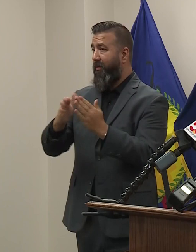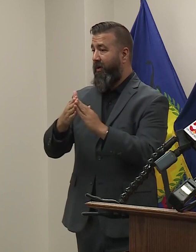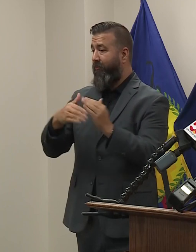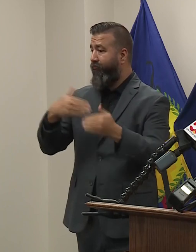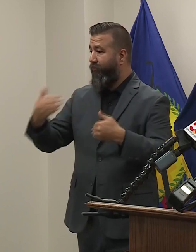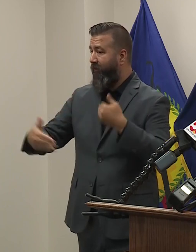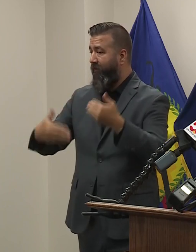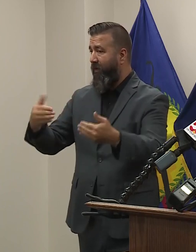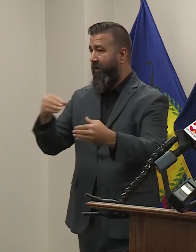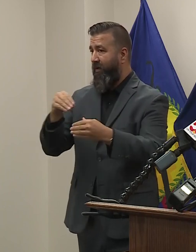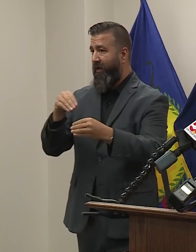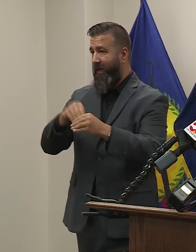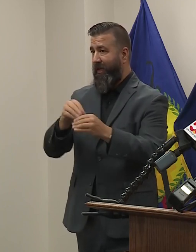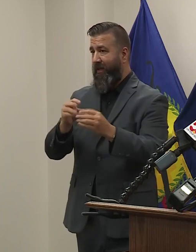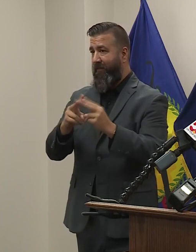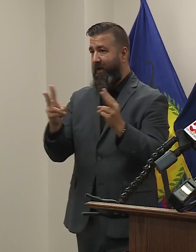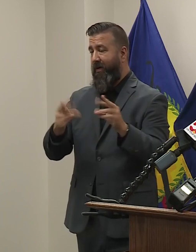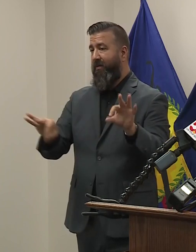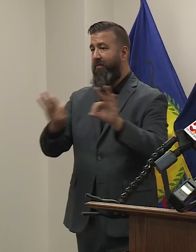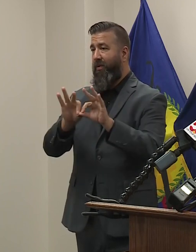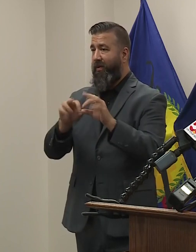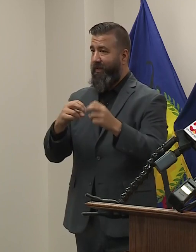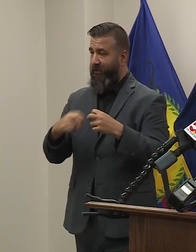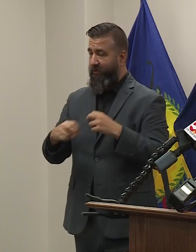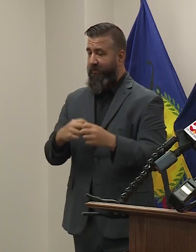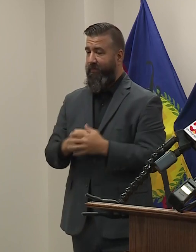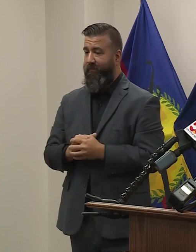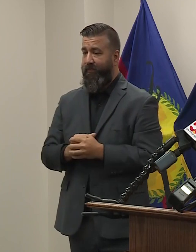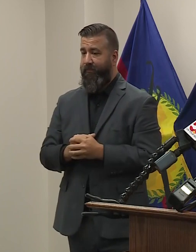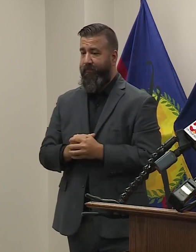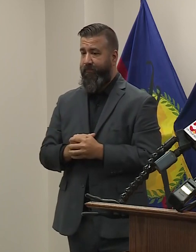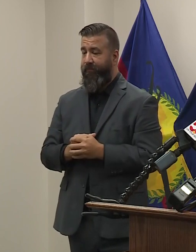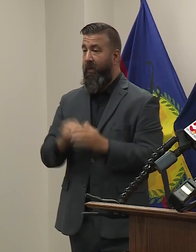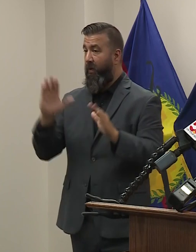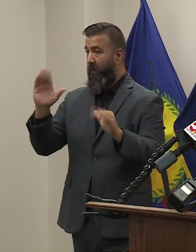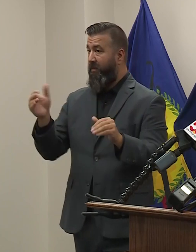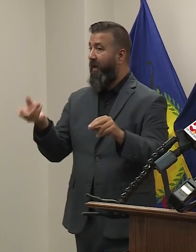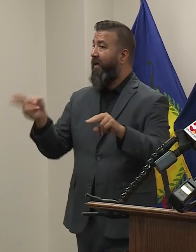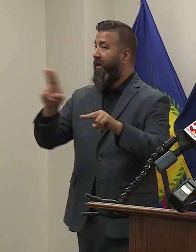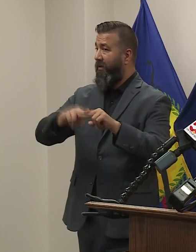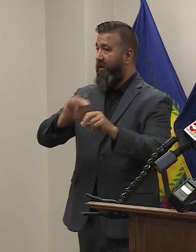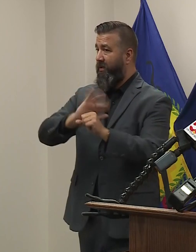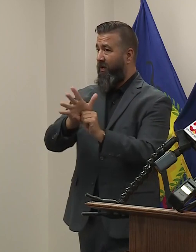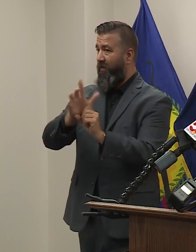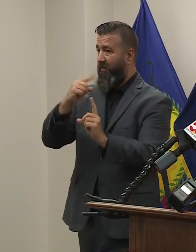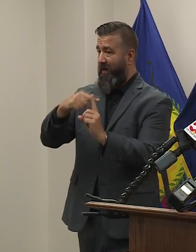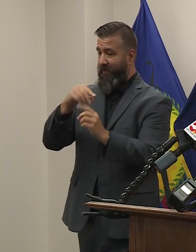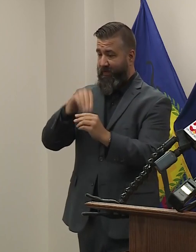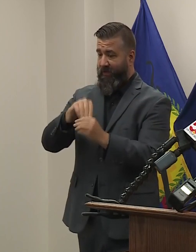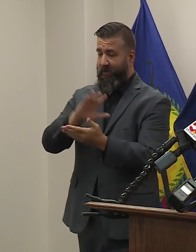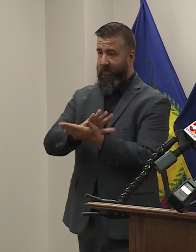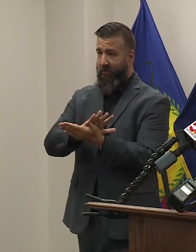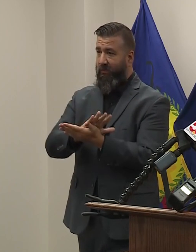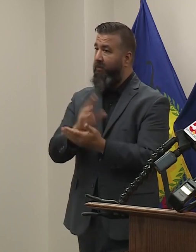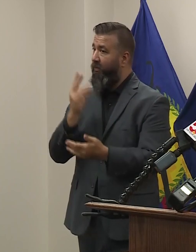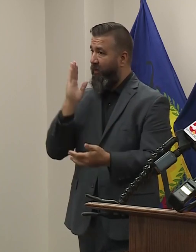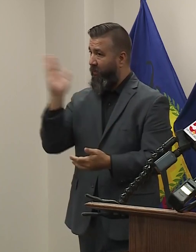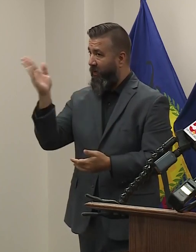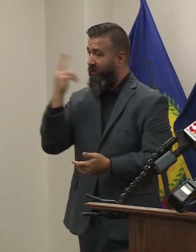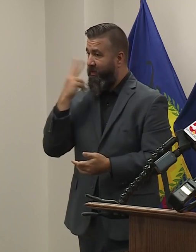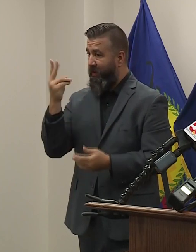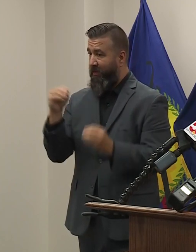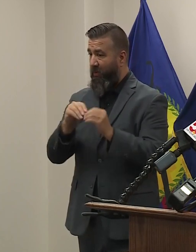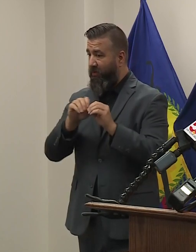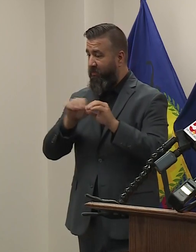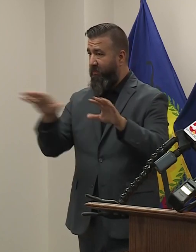in those very important issues. We do expect an increase in school-related cases. We will see additional outbreaks,